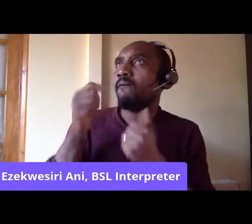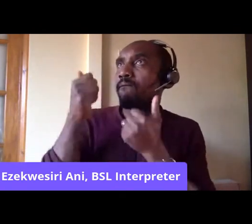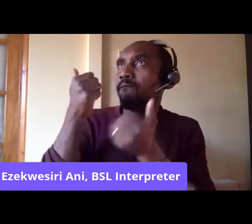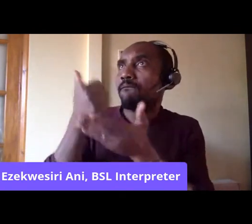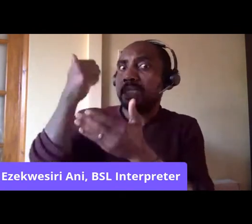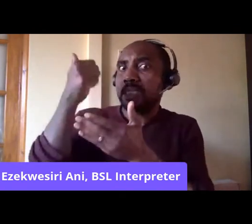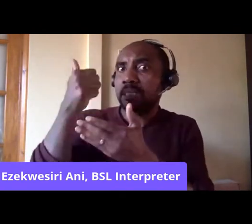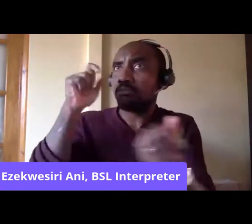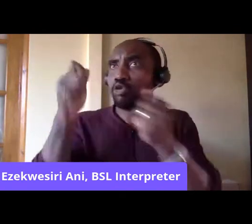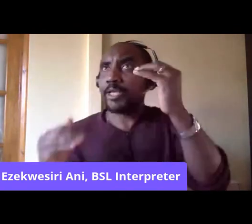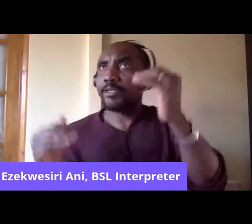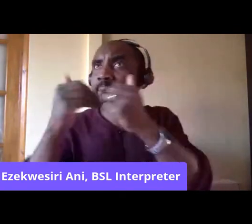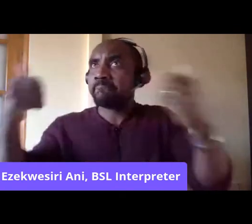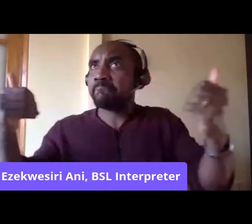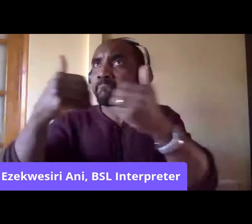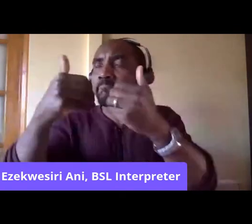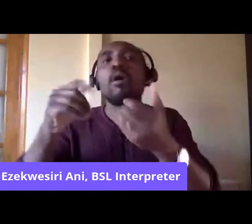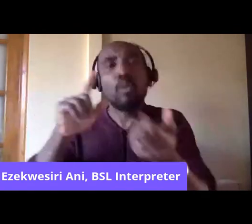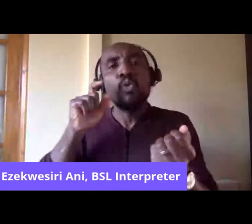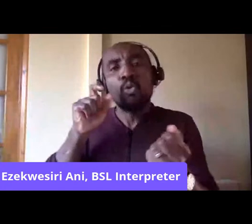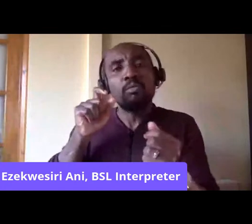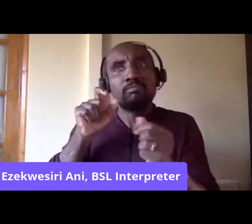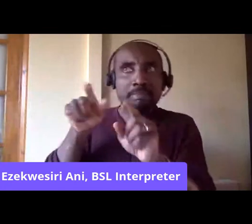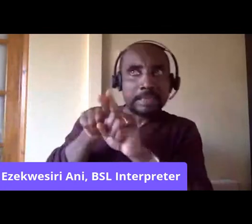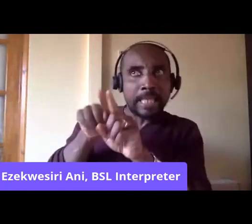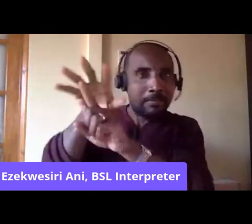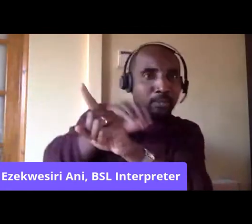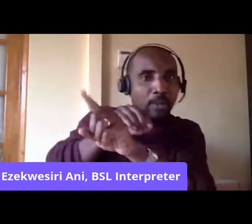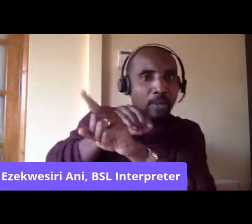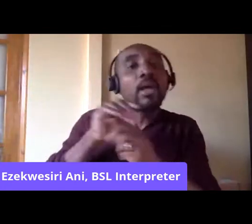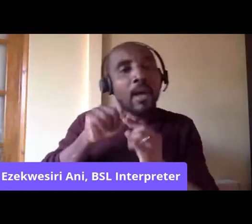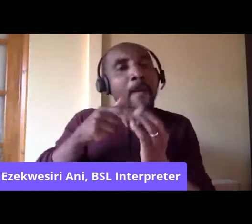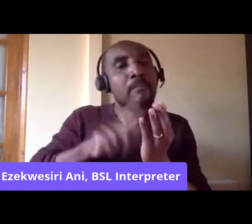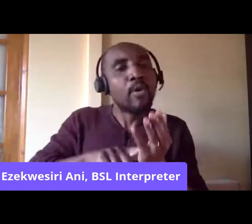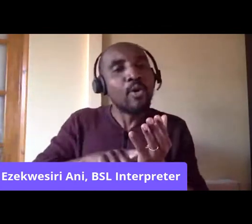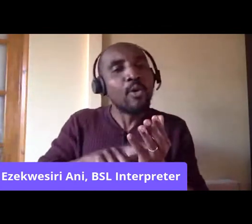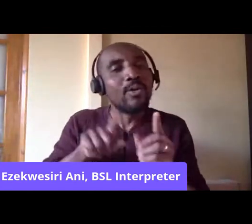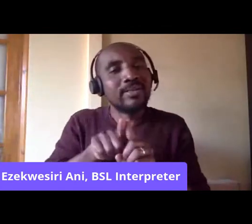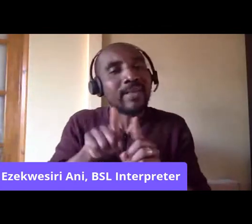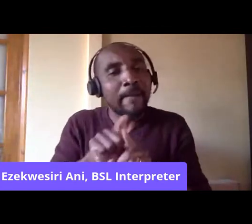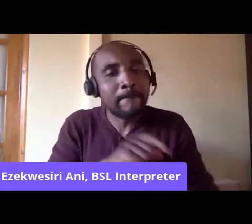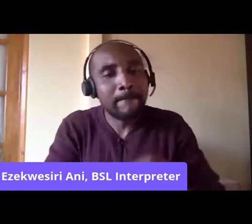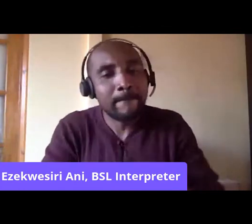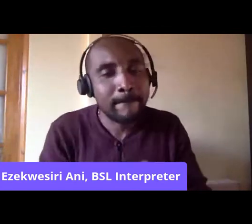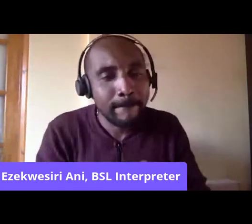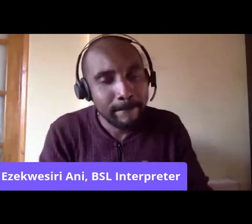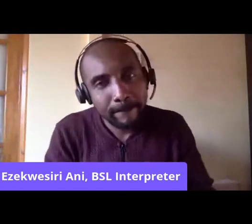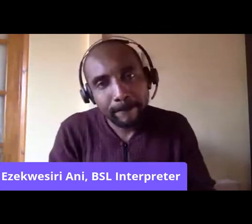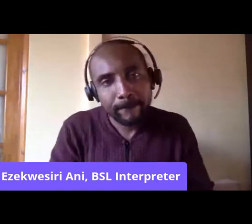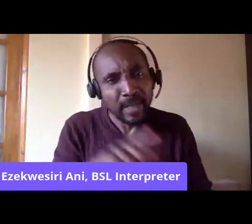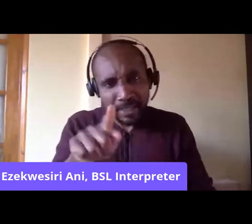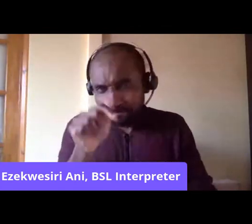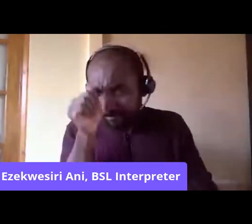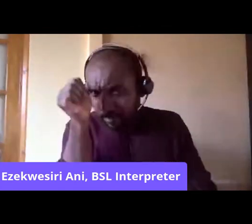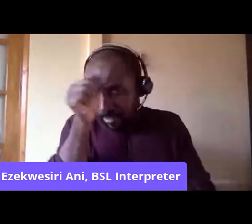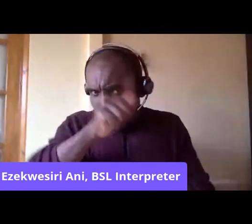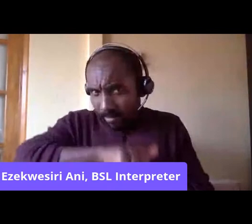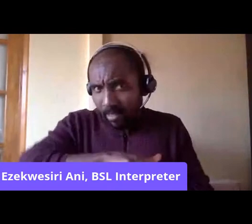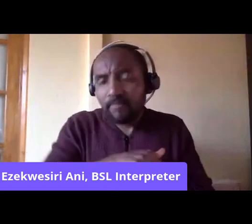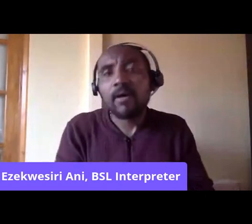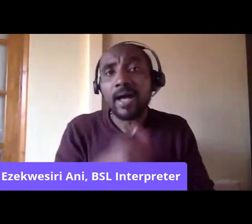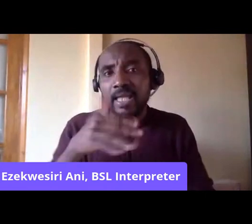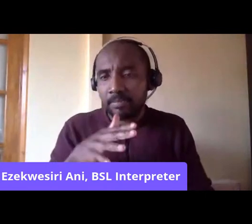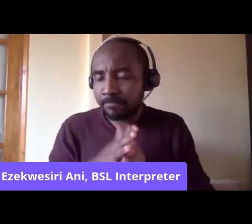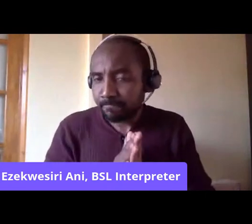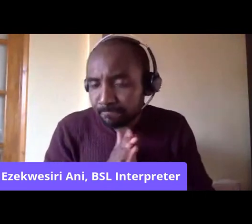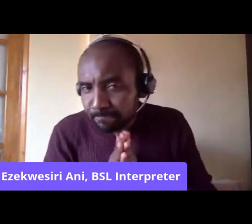this racial injustice. And Paul Stevenson did a really clever thing. He got a telephone interview with a very